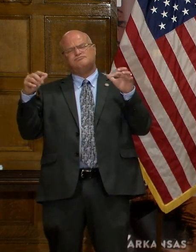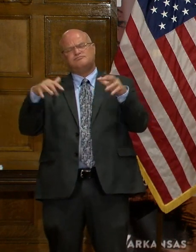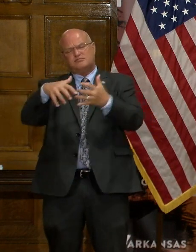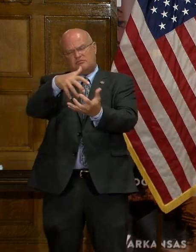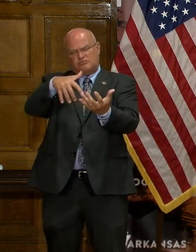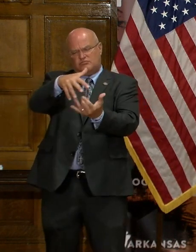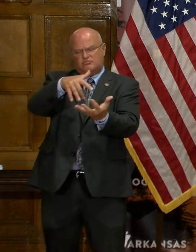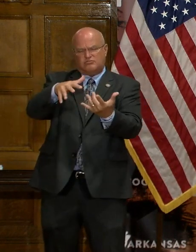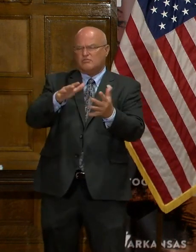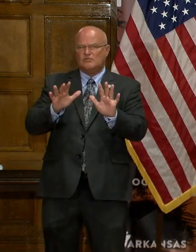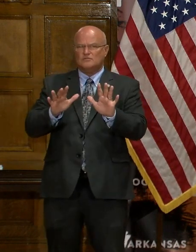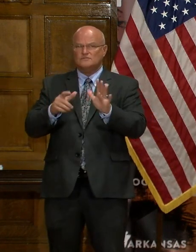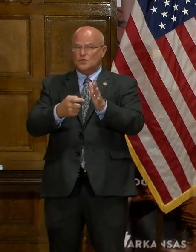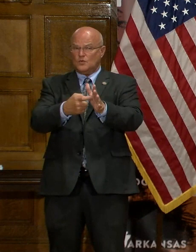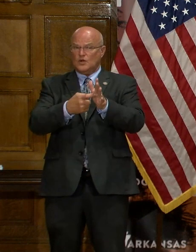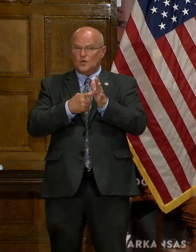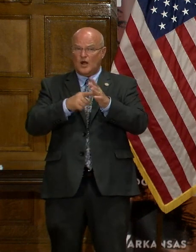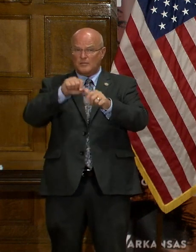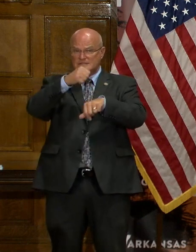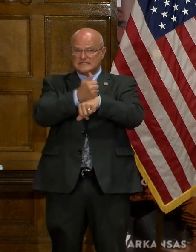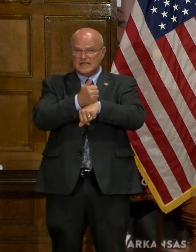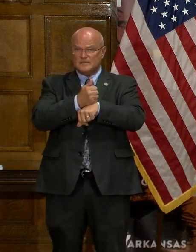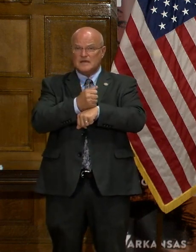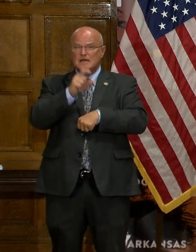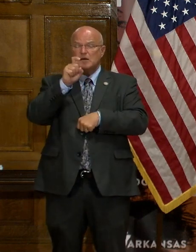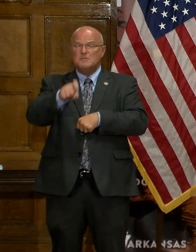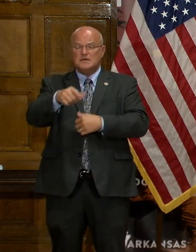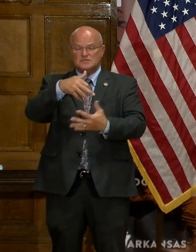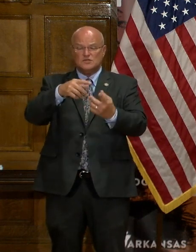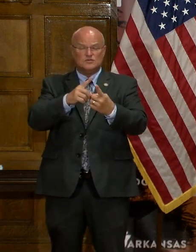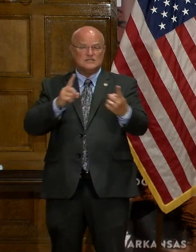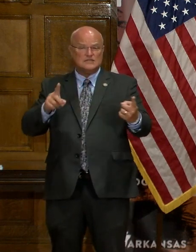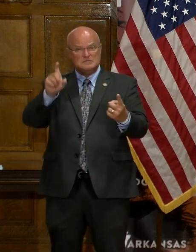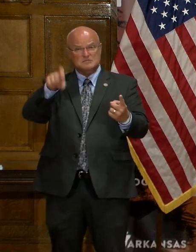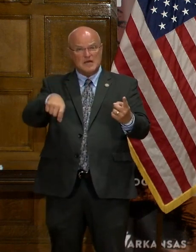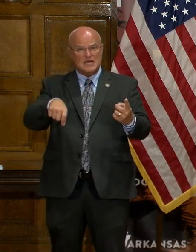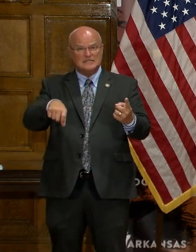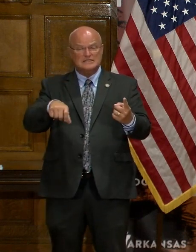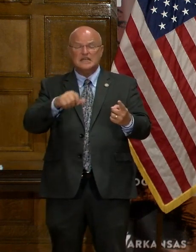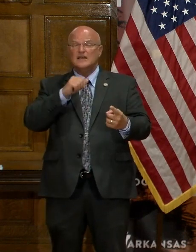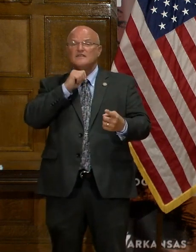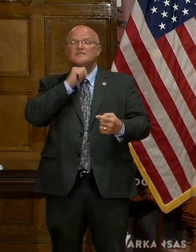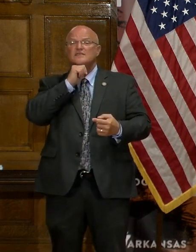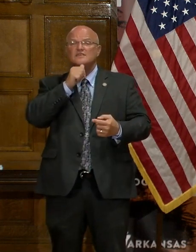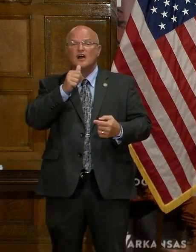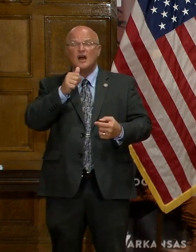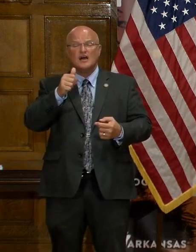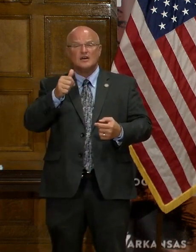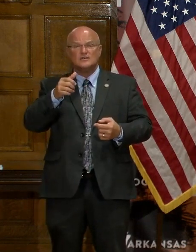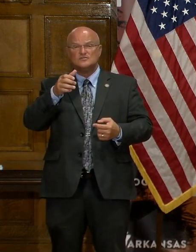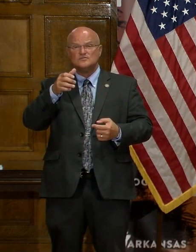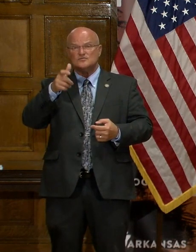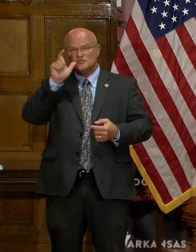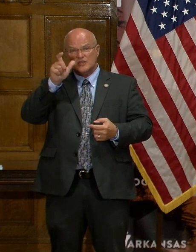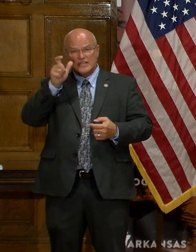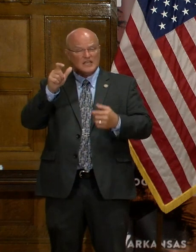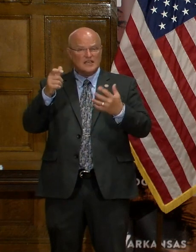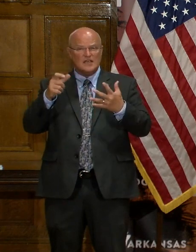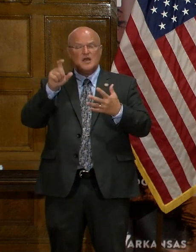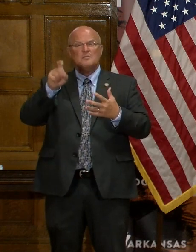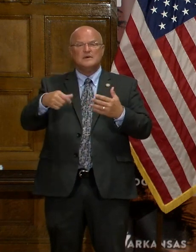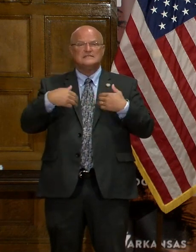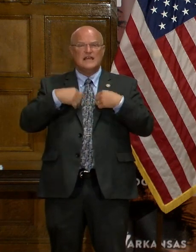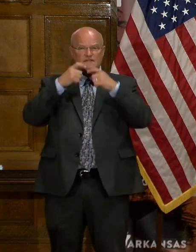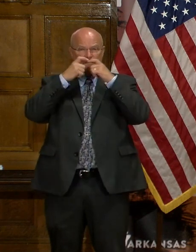up. There's requirements in place that they have to socially distance. And if they're not drinking a beverage, they have to